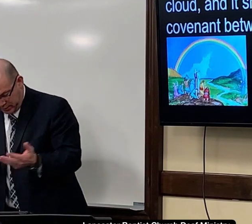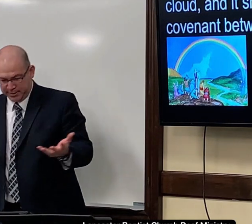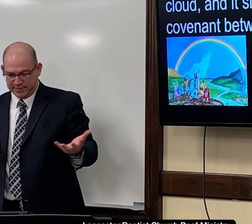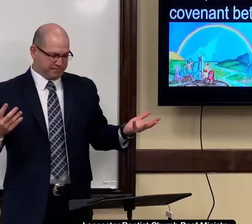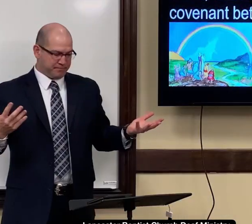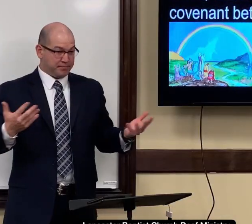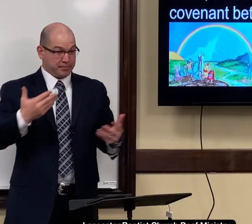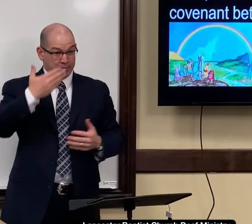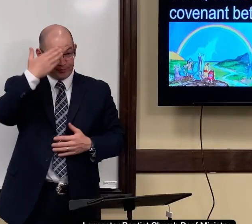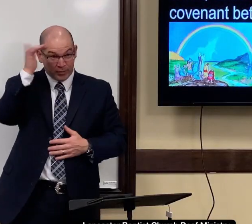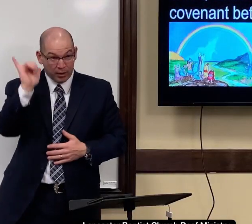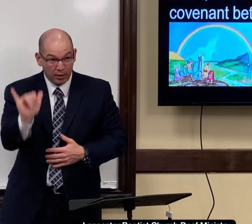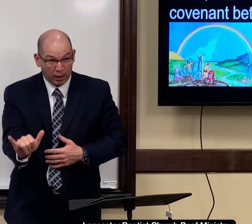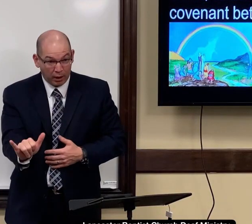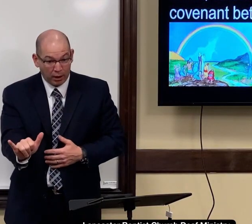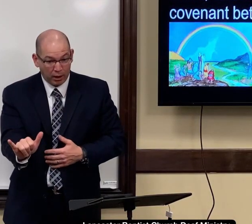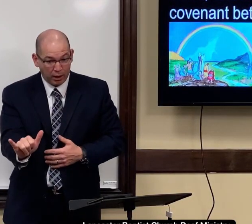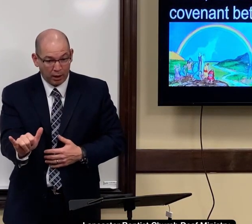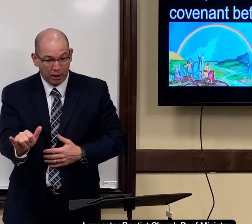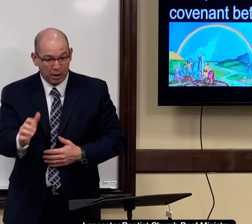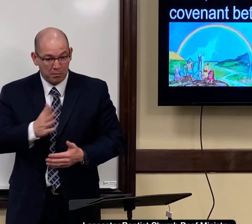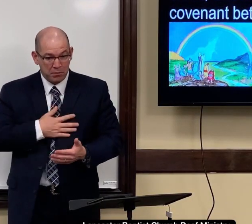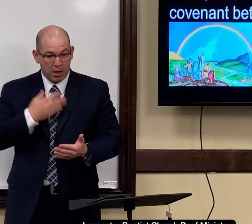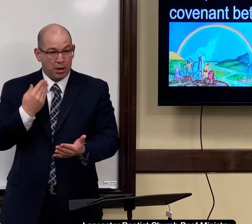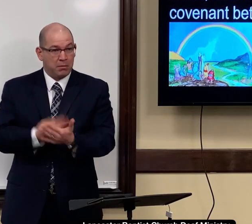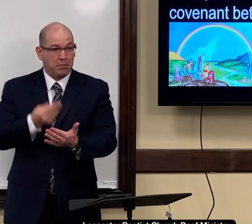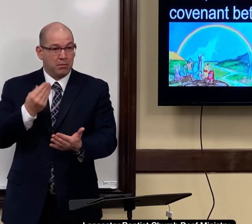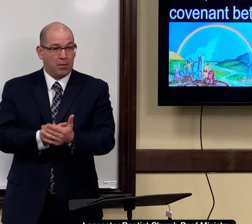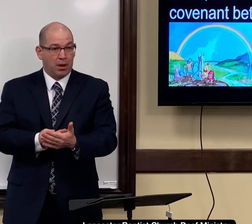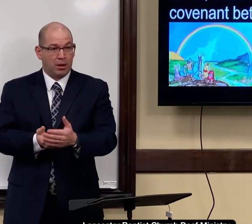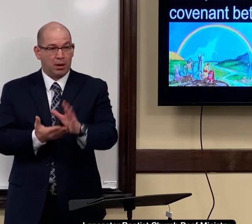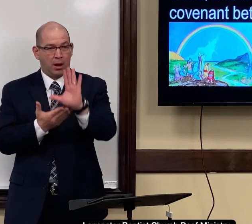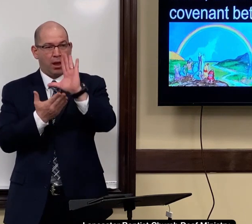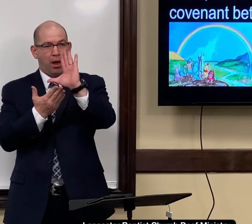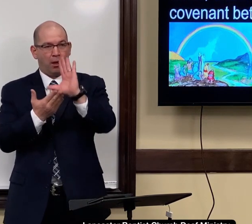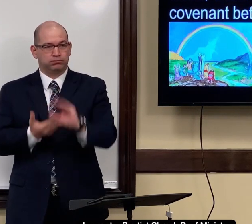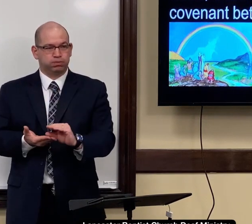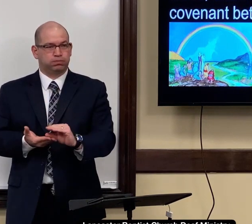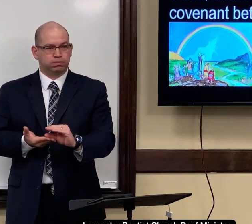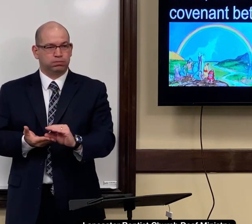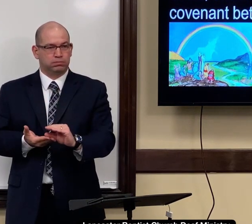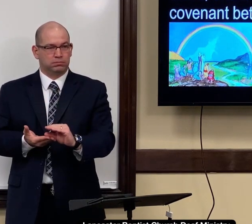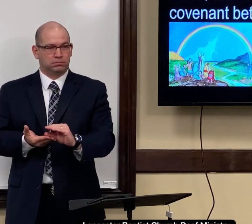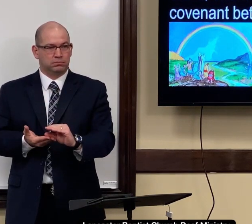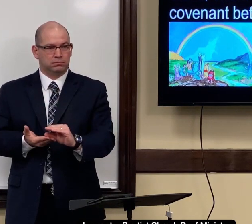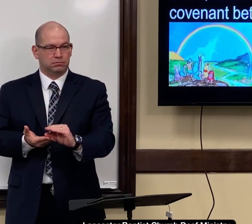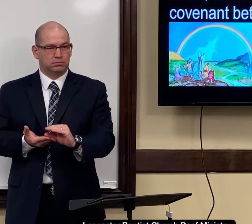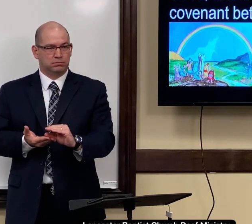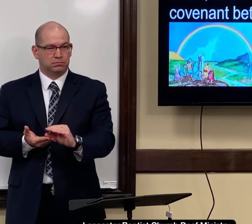of that... I